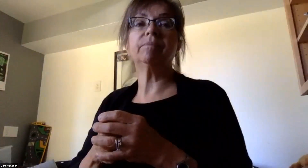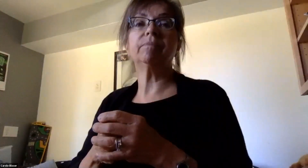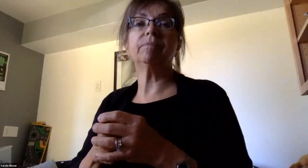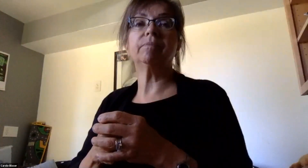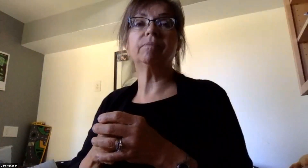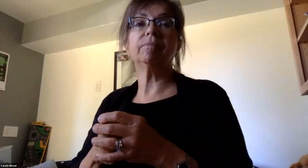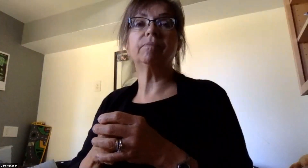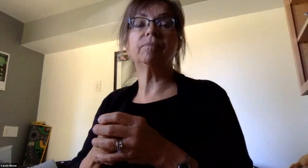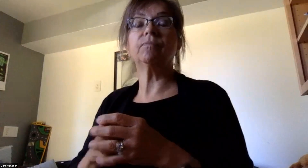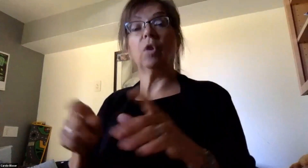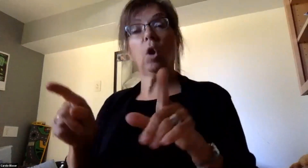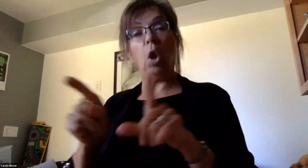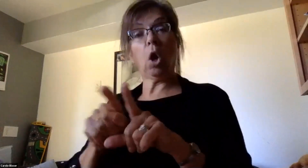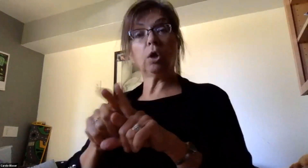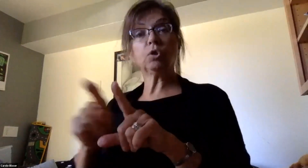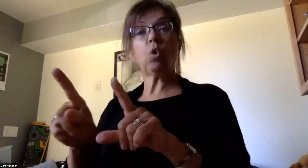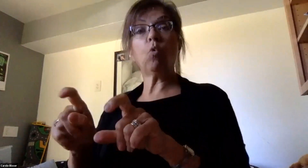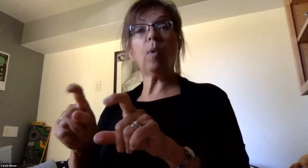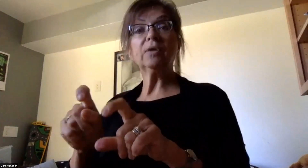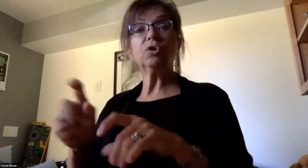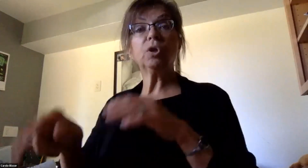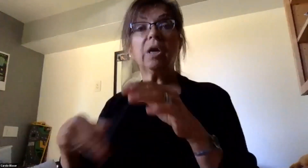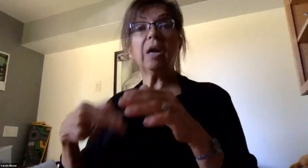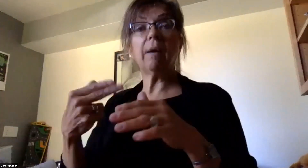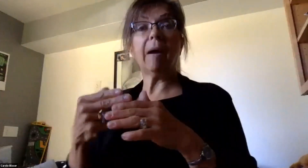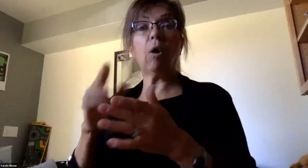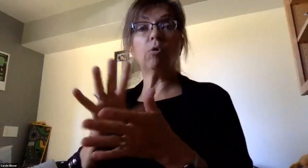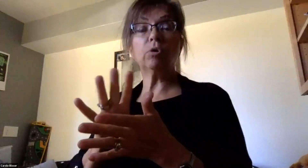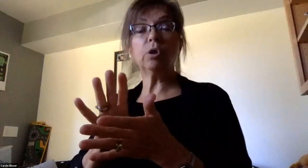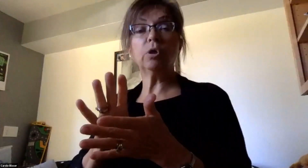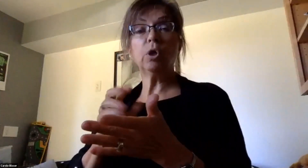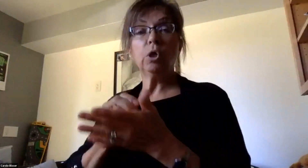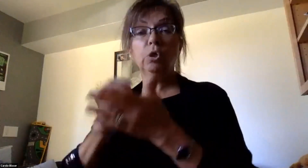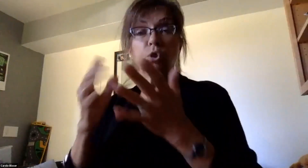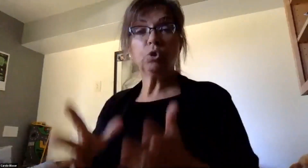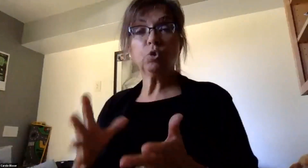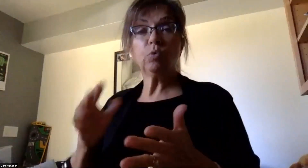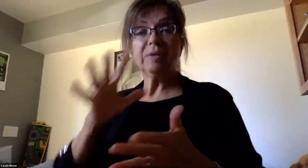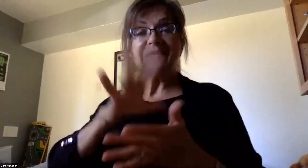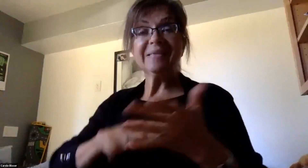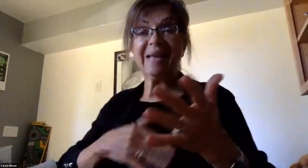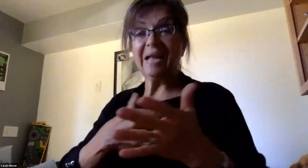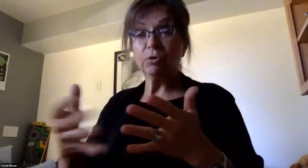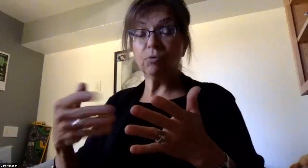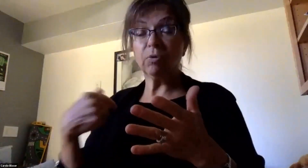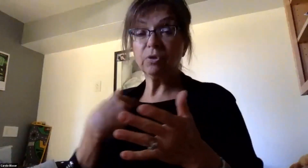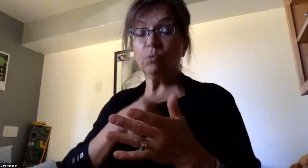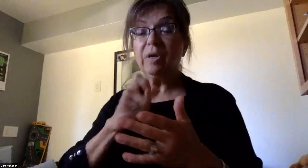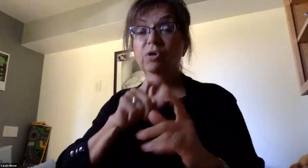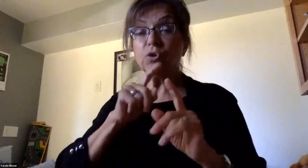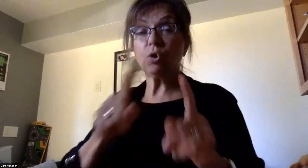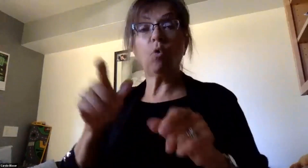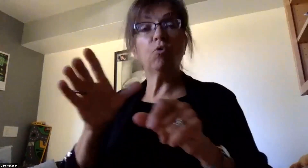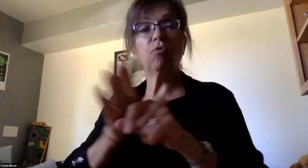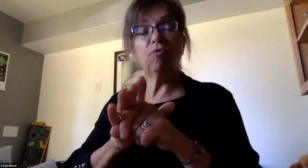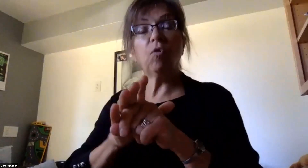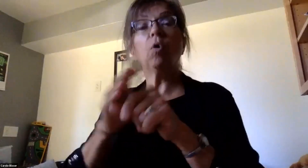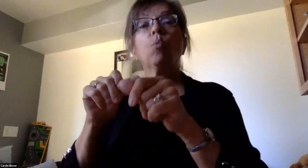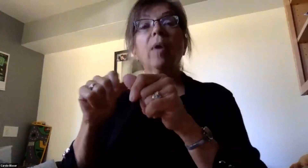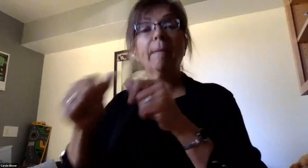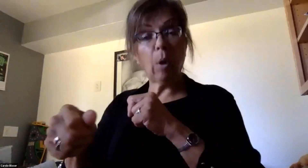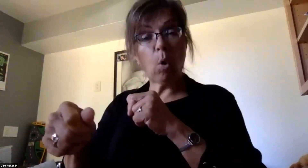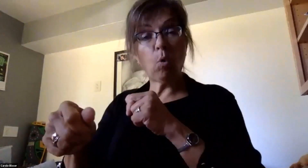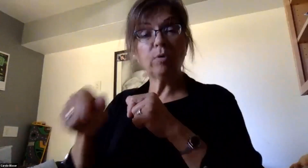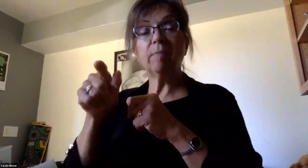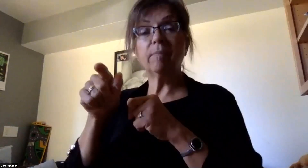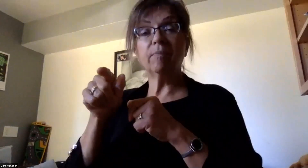There's also a question on student schedules. Should we go to a full remote model? There's